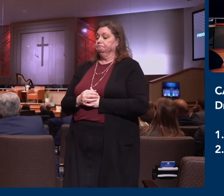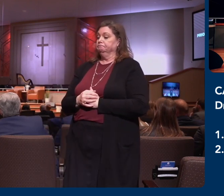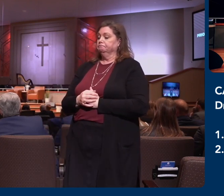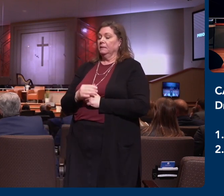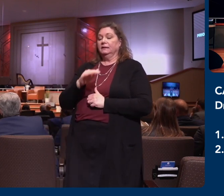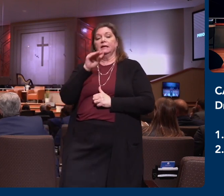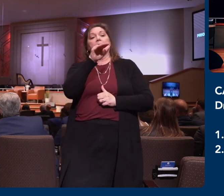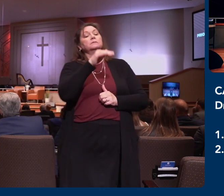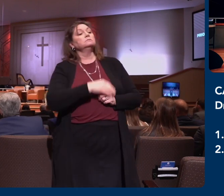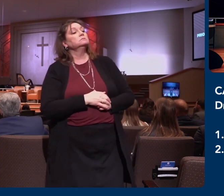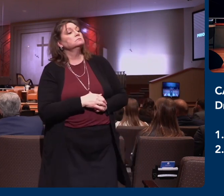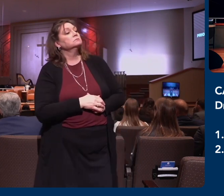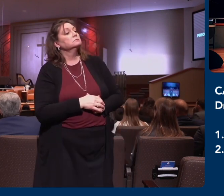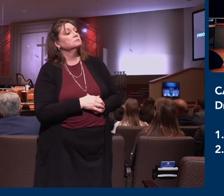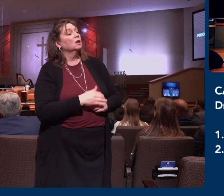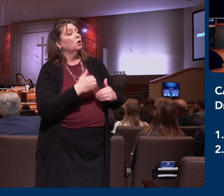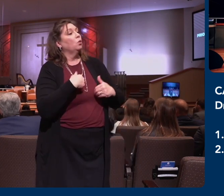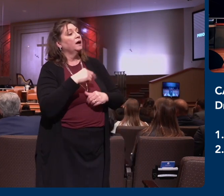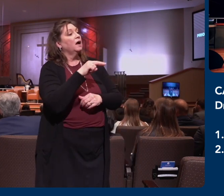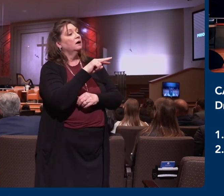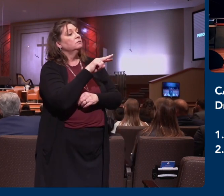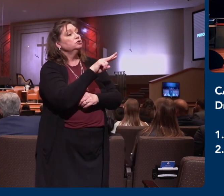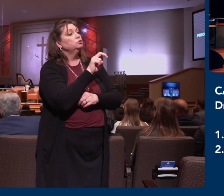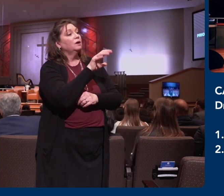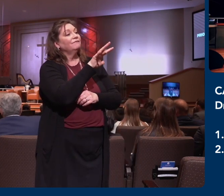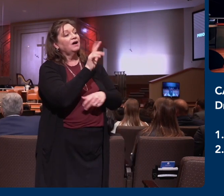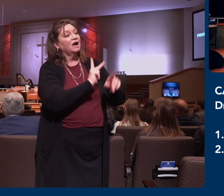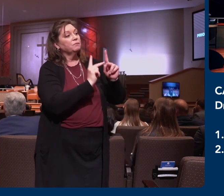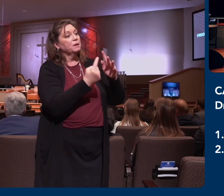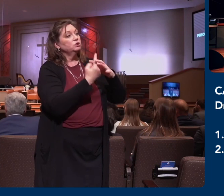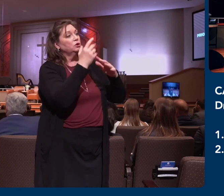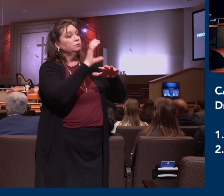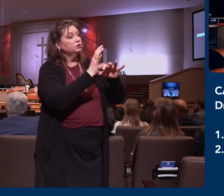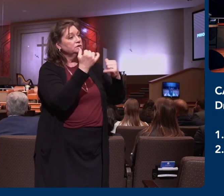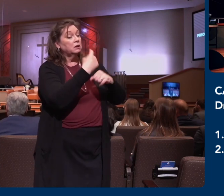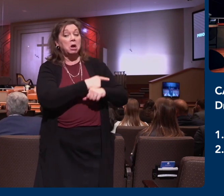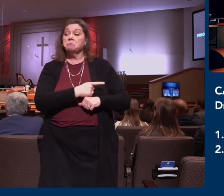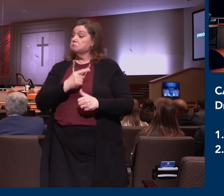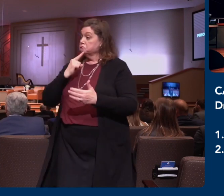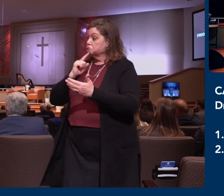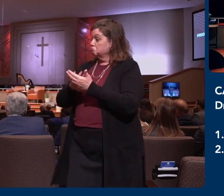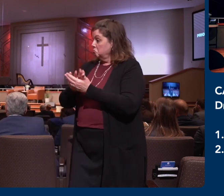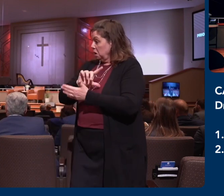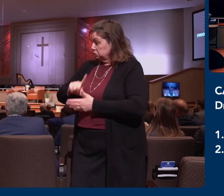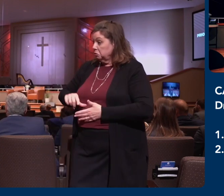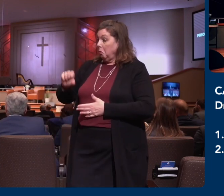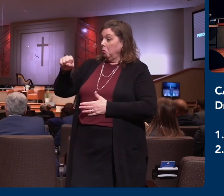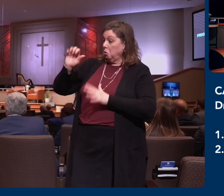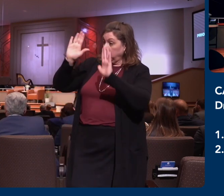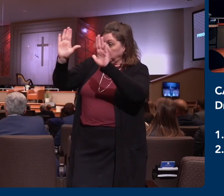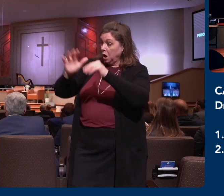say, Pastor, we had 205 people today in church. And I was like, okay, praise the Lord. And so then